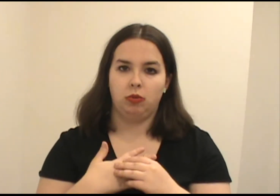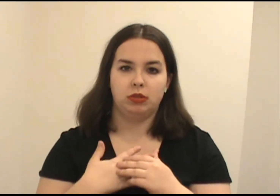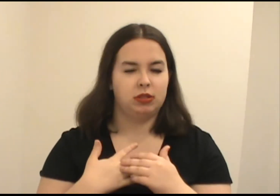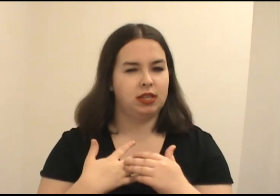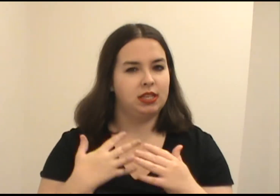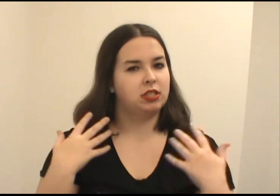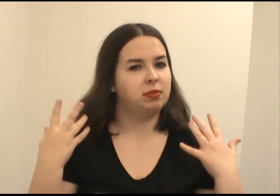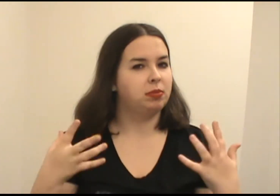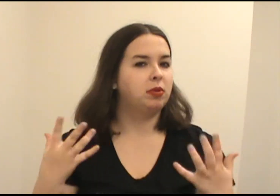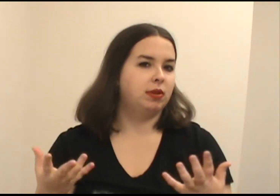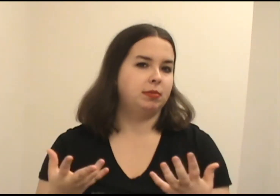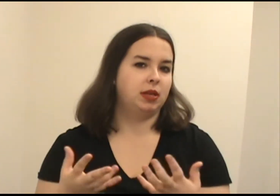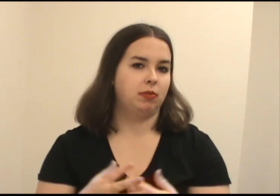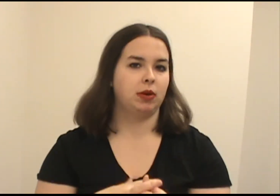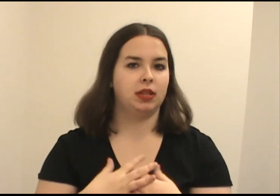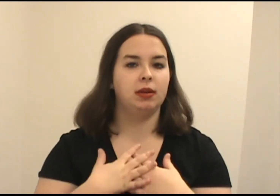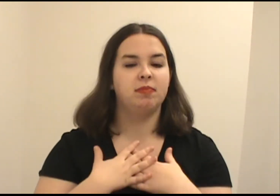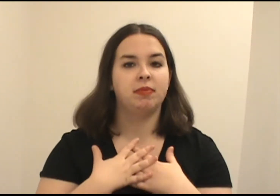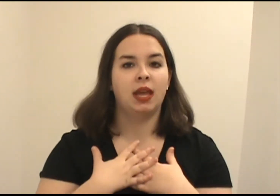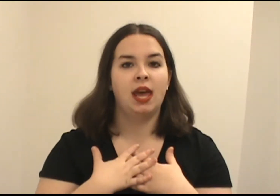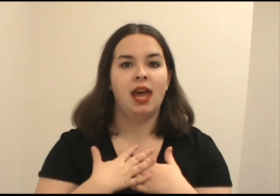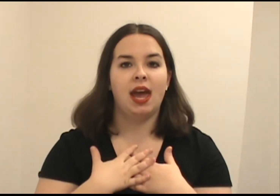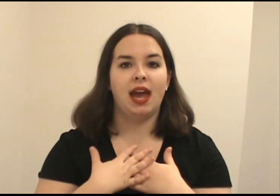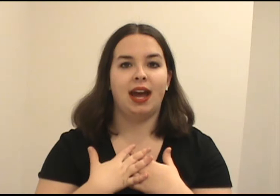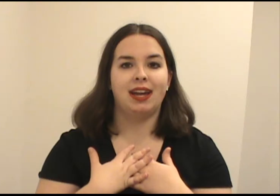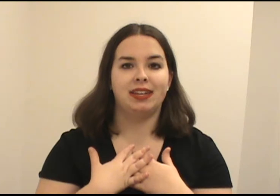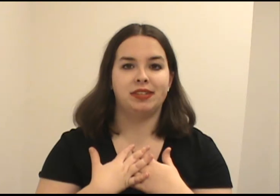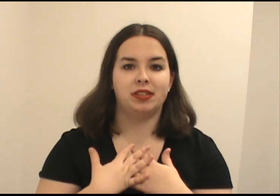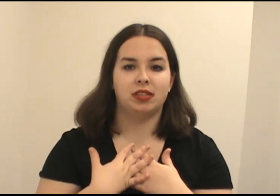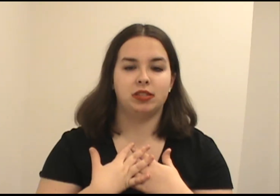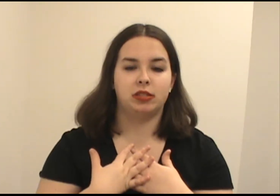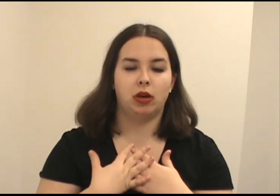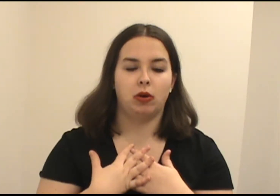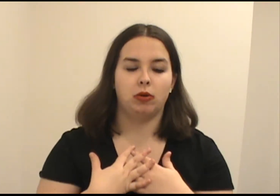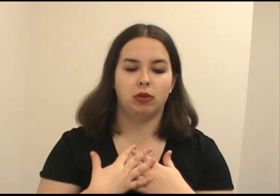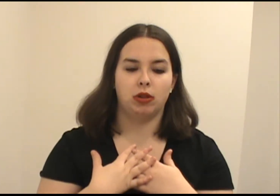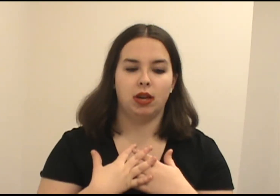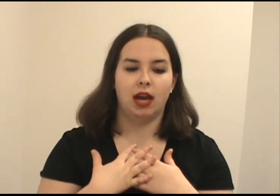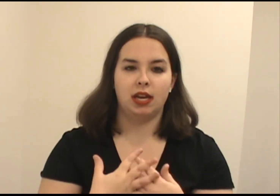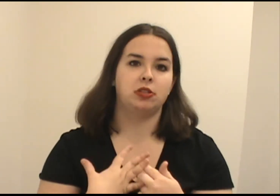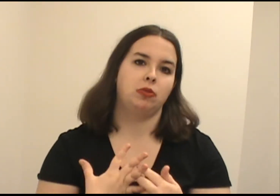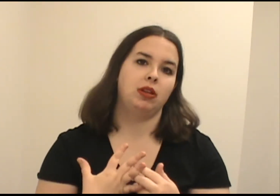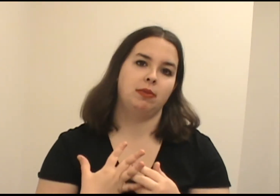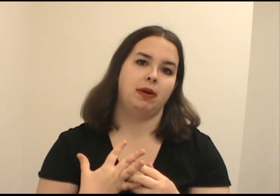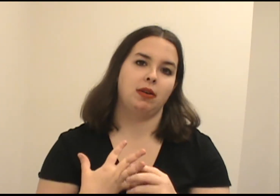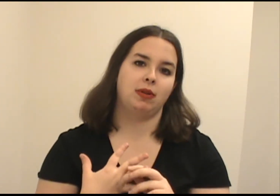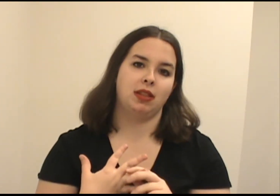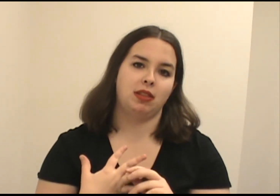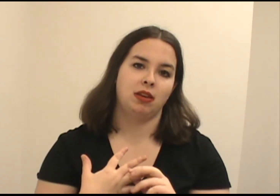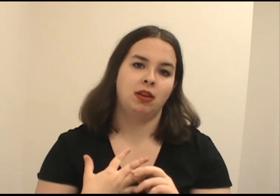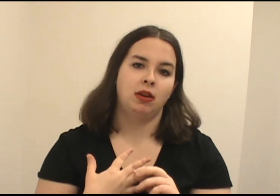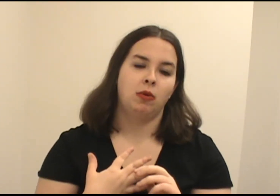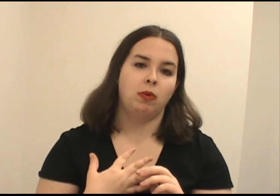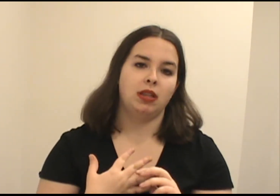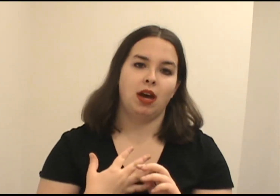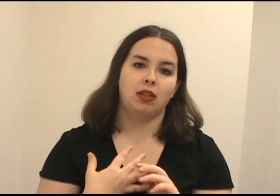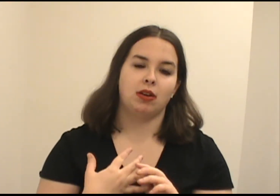essentially prove himself worthy. And so I enjoyed the part with one of the other